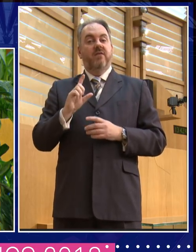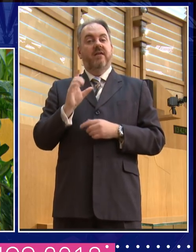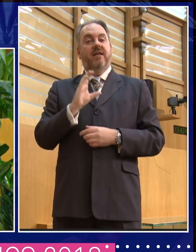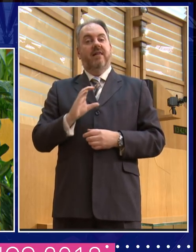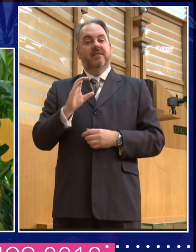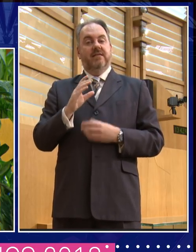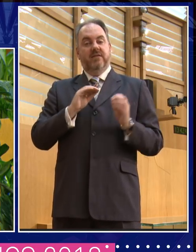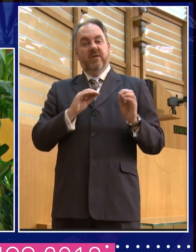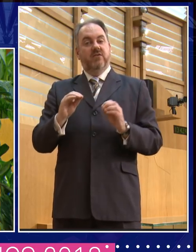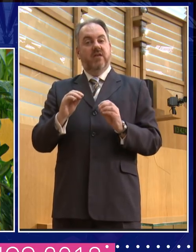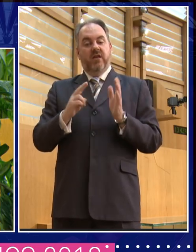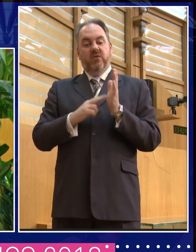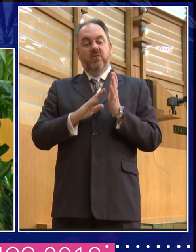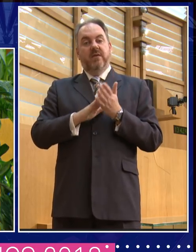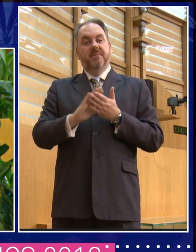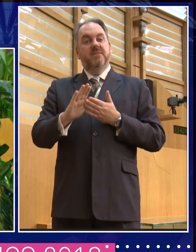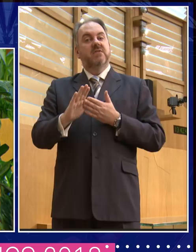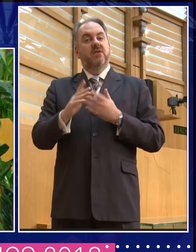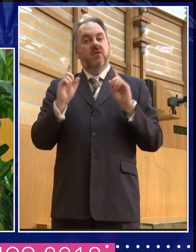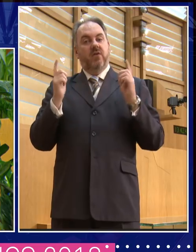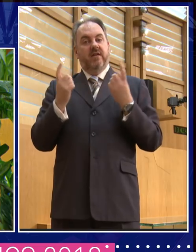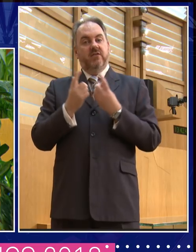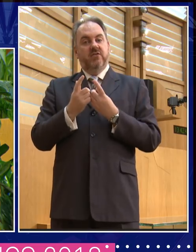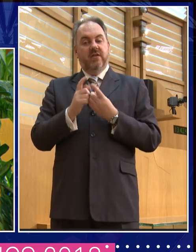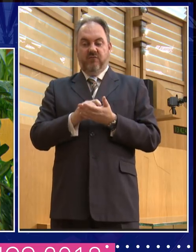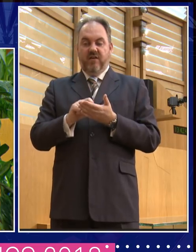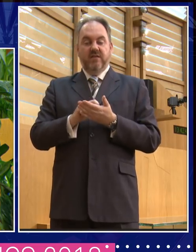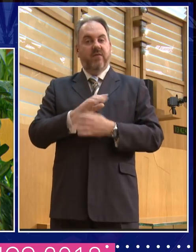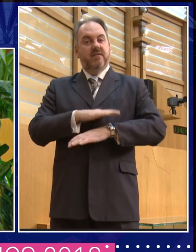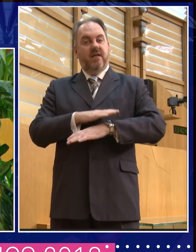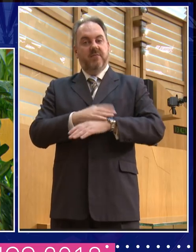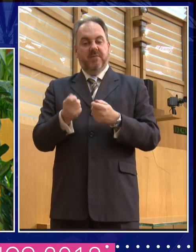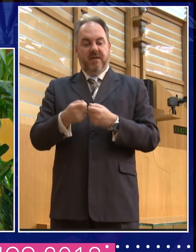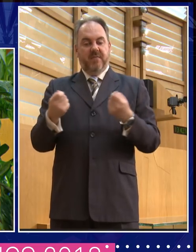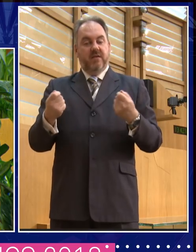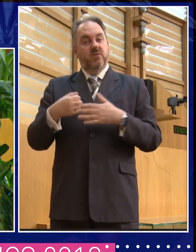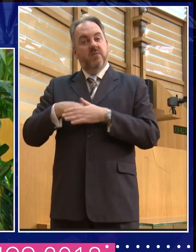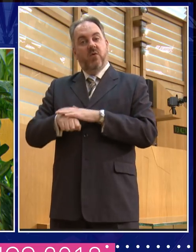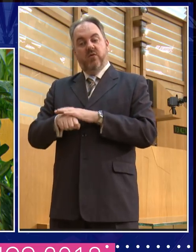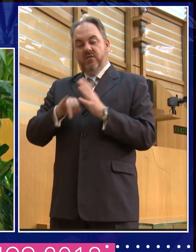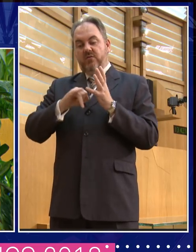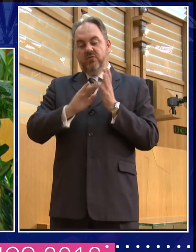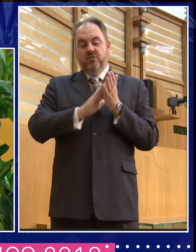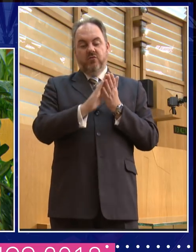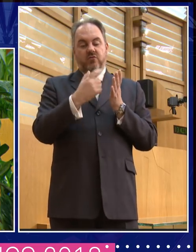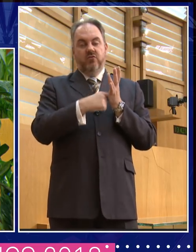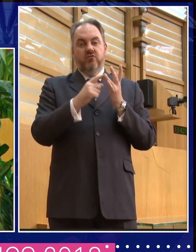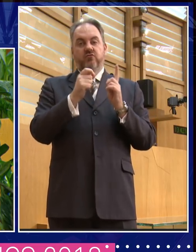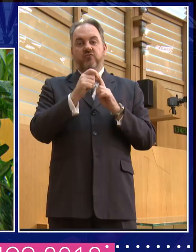and classics editor at the Times Literary Supplement. Born in Shropshire, the family relocated to Shrewsbury when